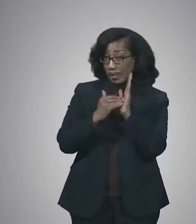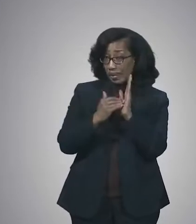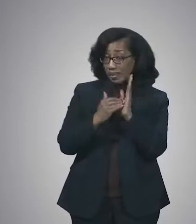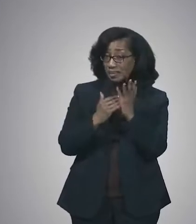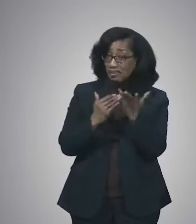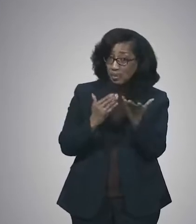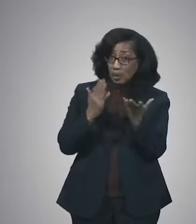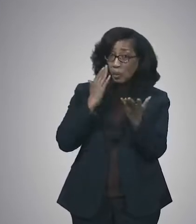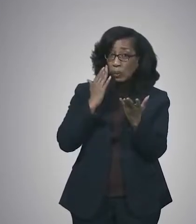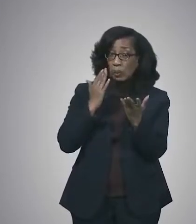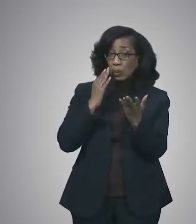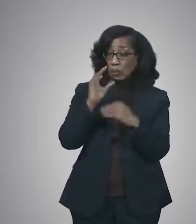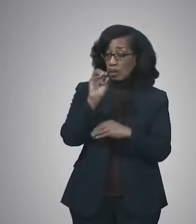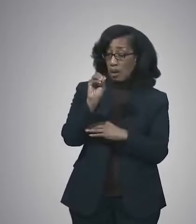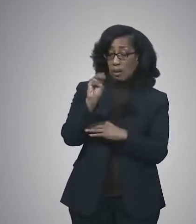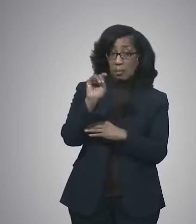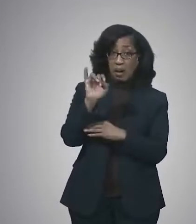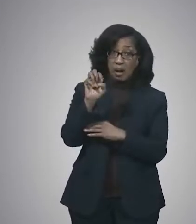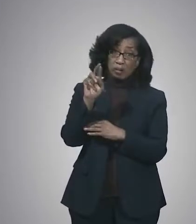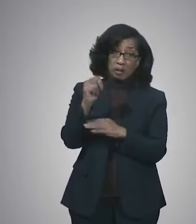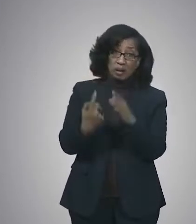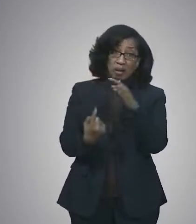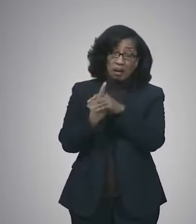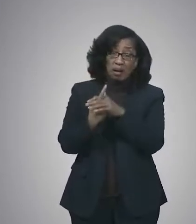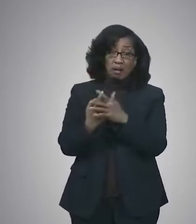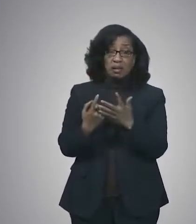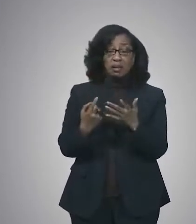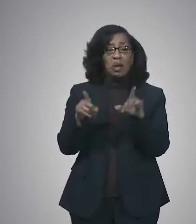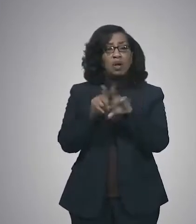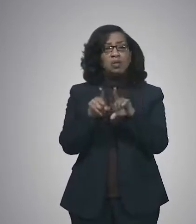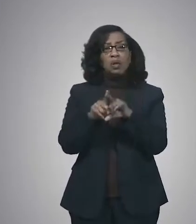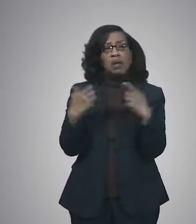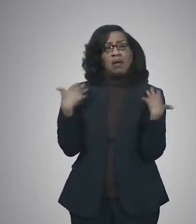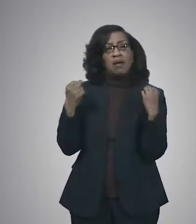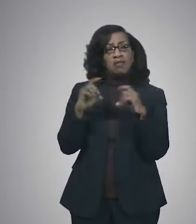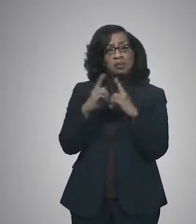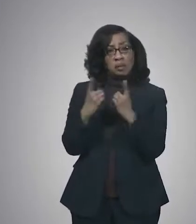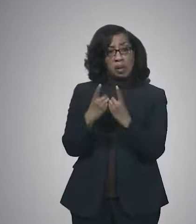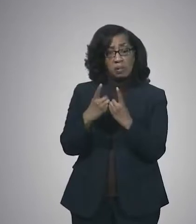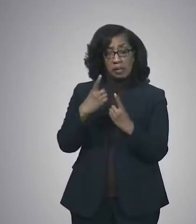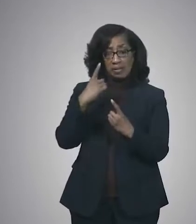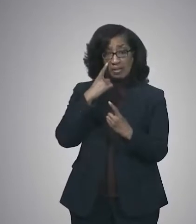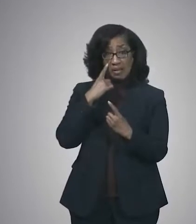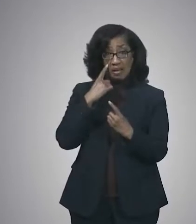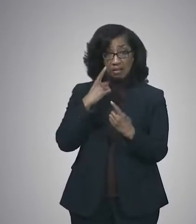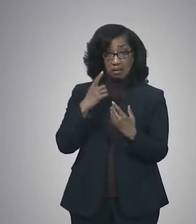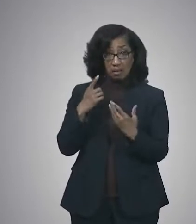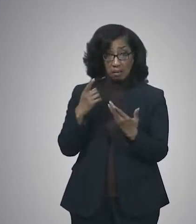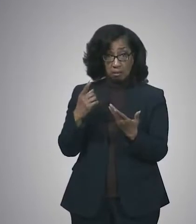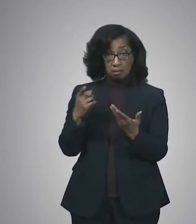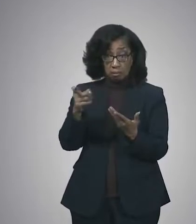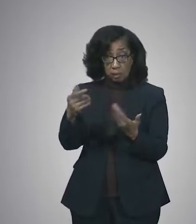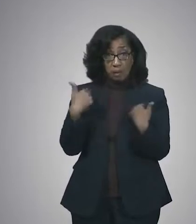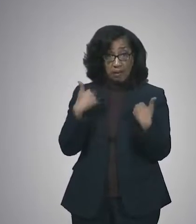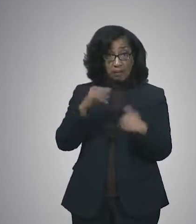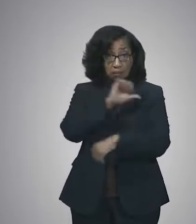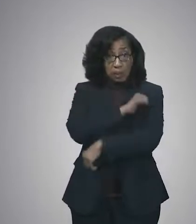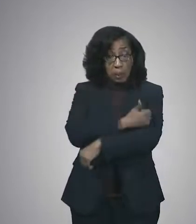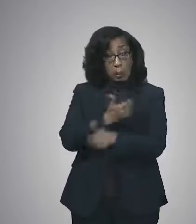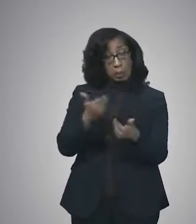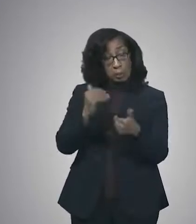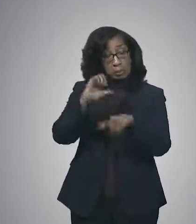And regardless of whether or not you're considering it, does the health department believe it has the authority to even reinstate mask mandates?